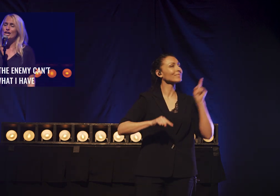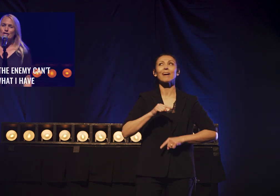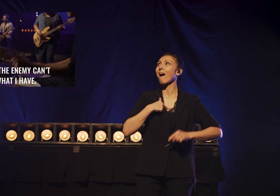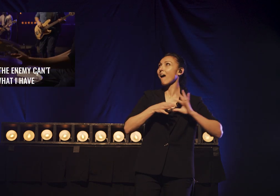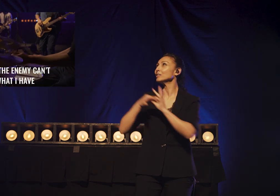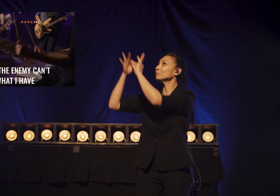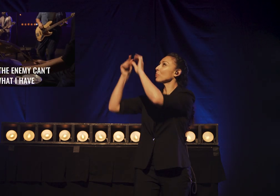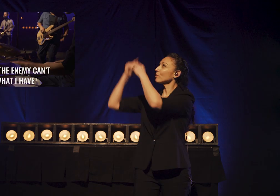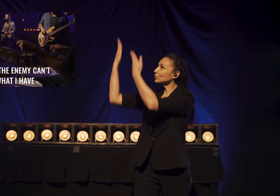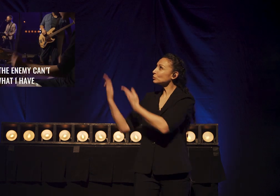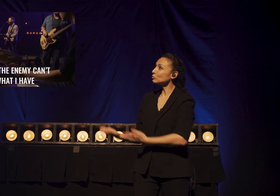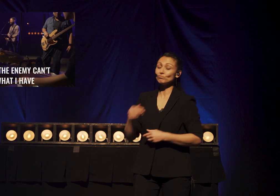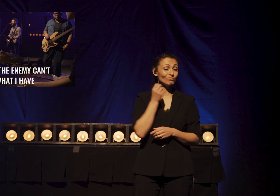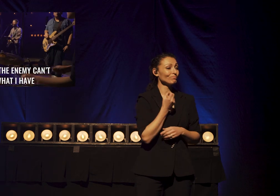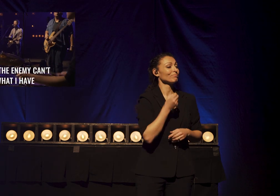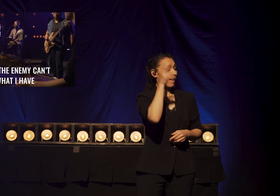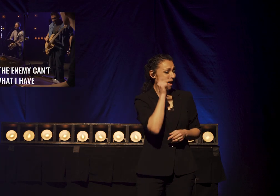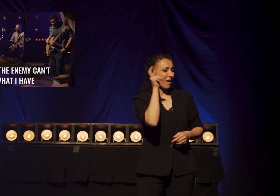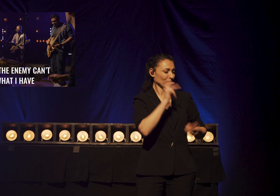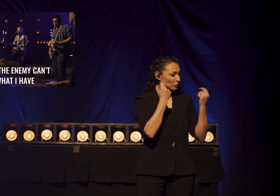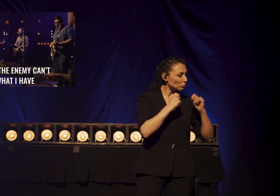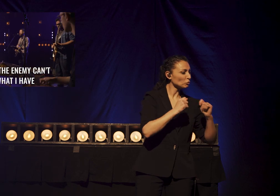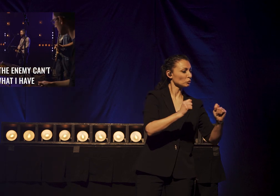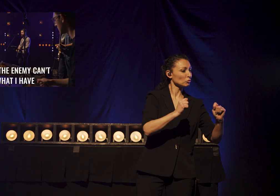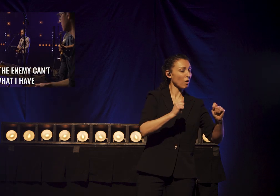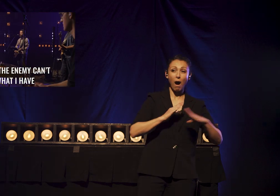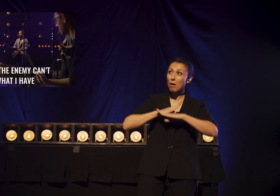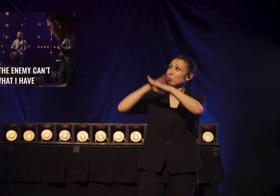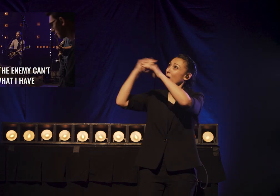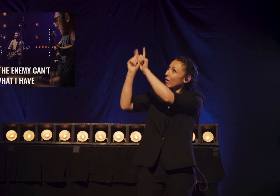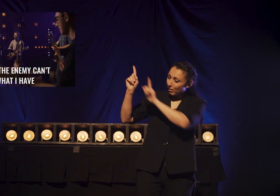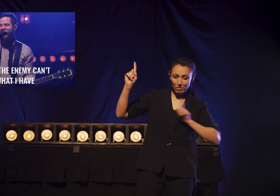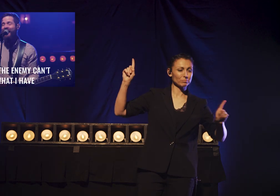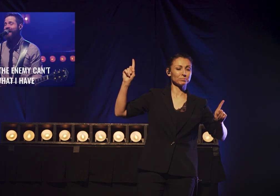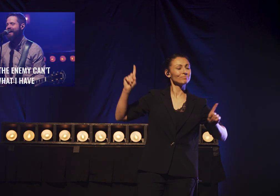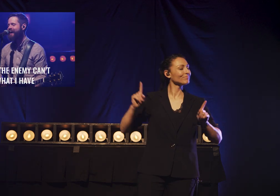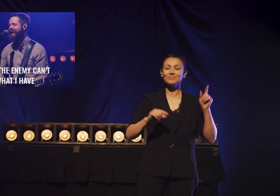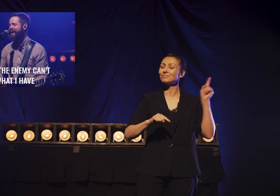No, the enemy can't. Take what I have.